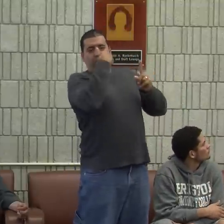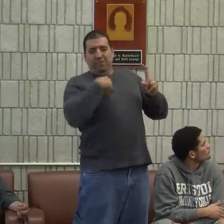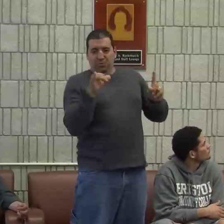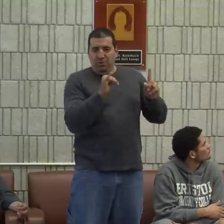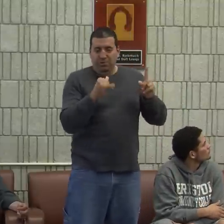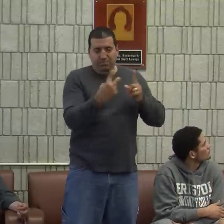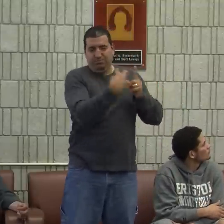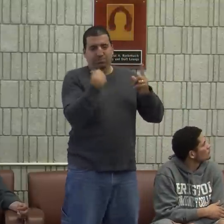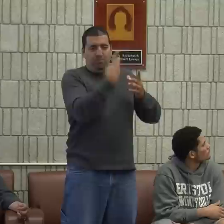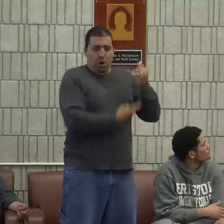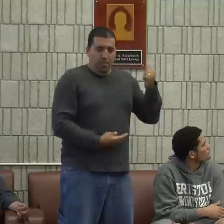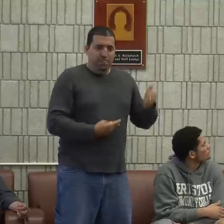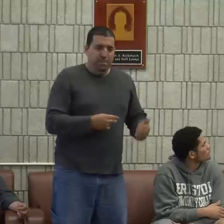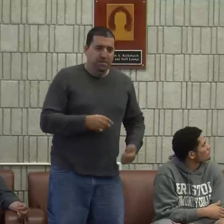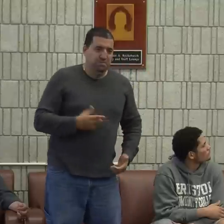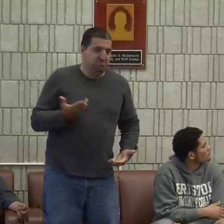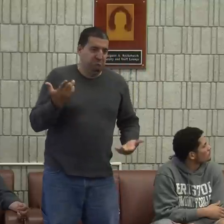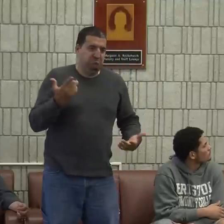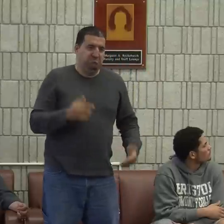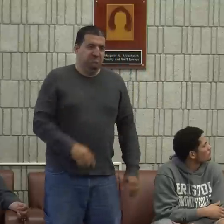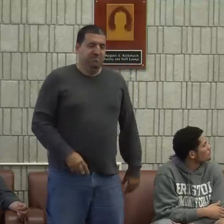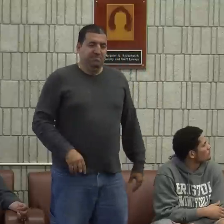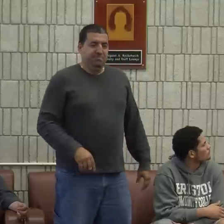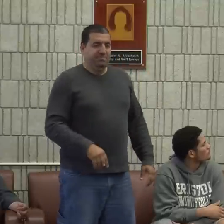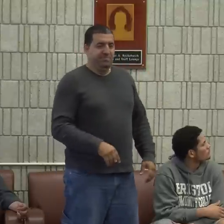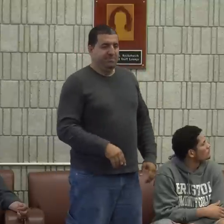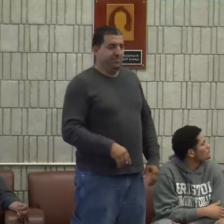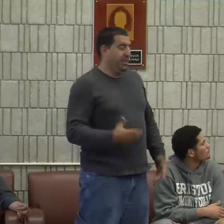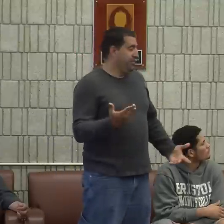And he was so popular. And then people looked up to me because I was with him.